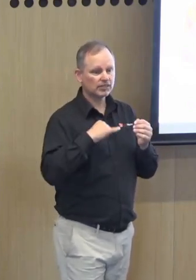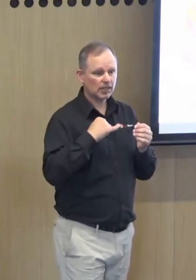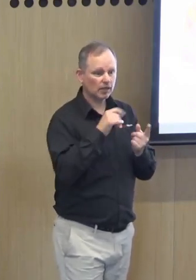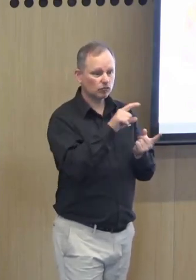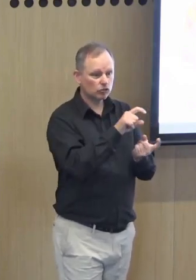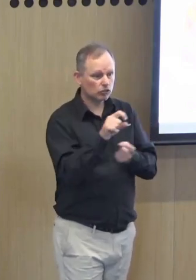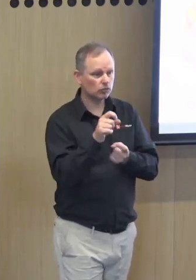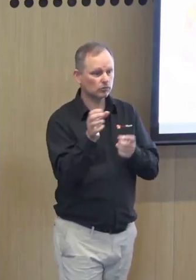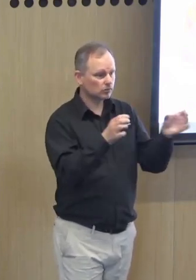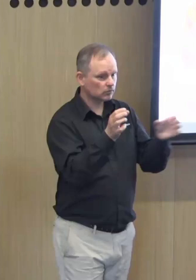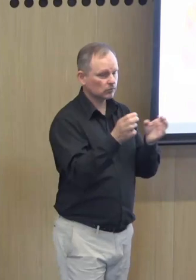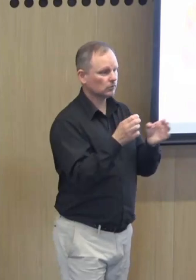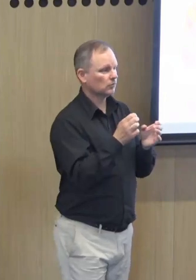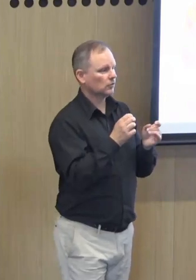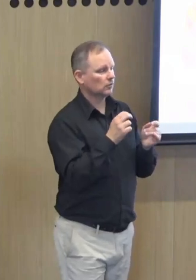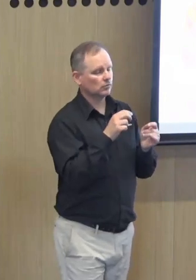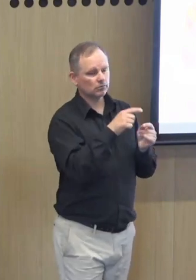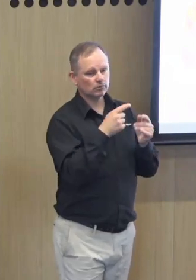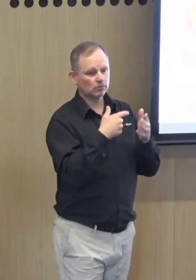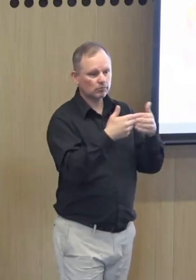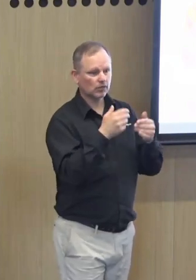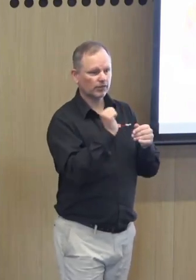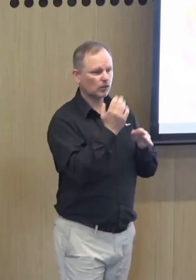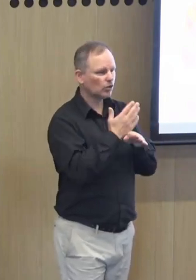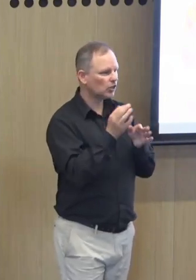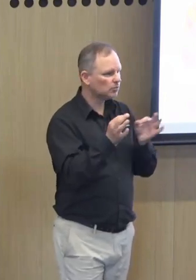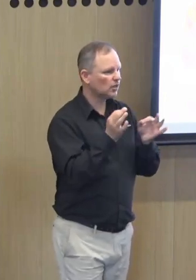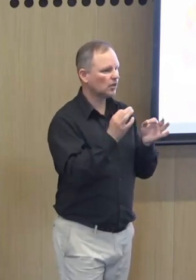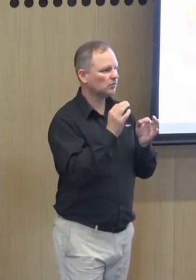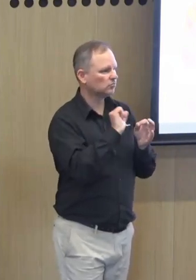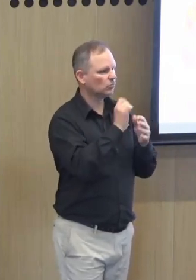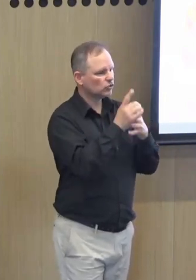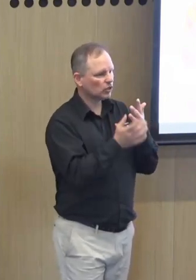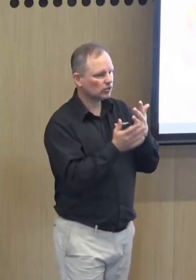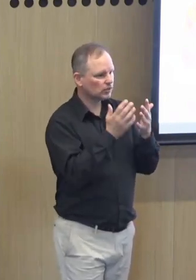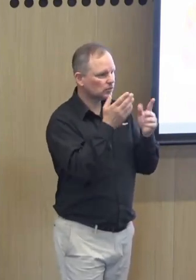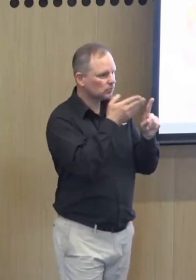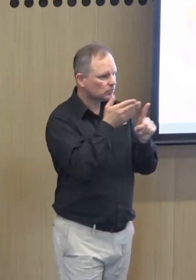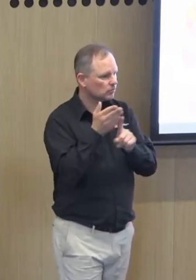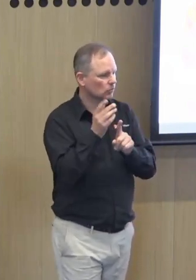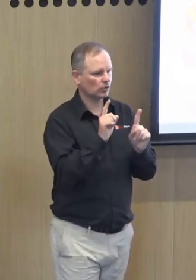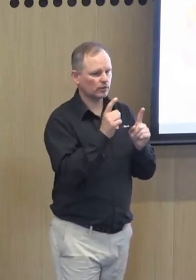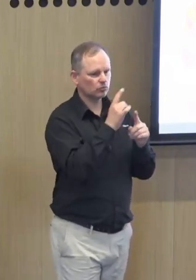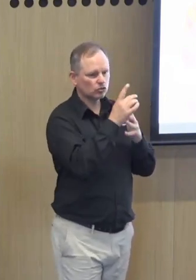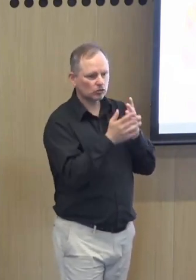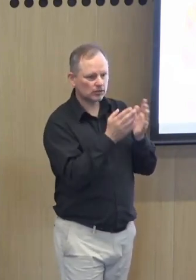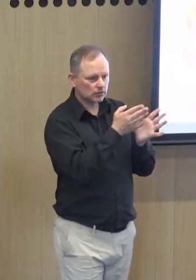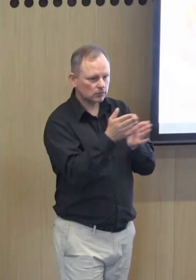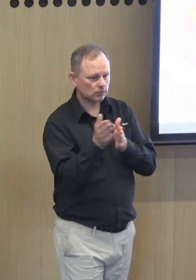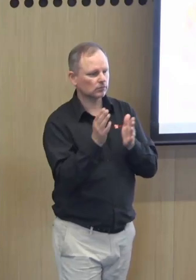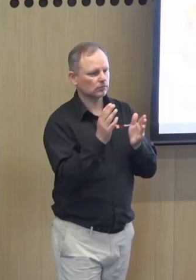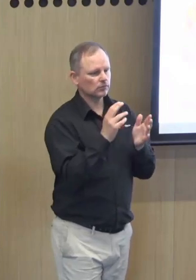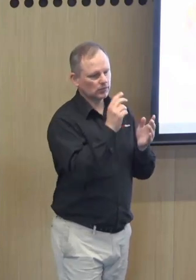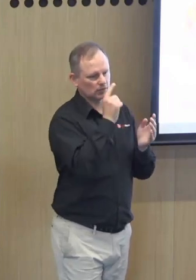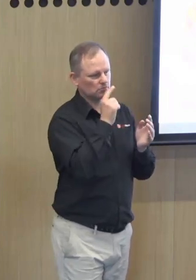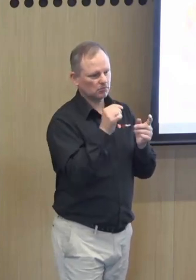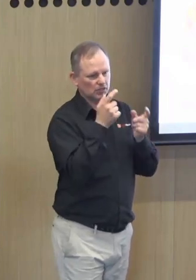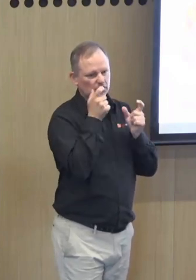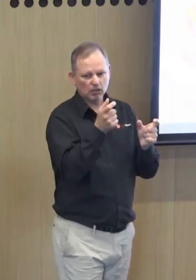service that um we're recruiting staff and that that utopian concept we'll have a group of priority or a